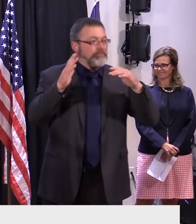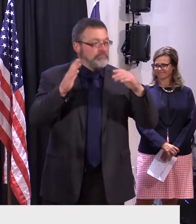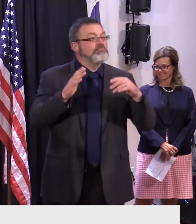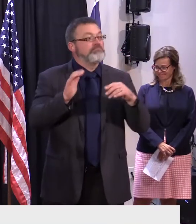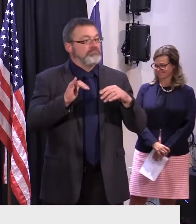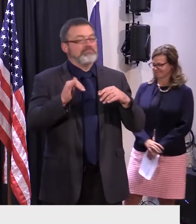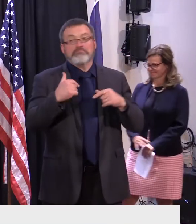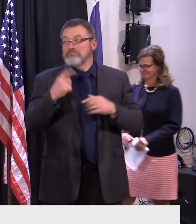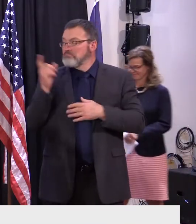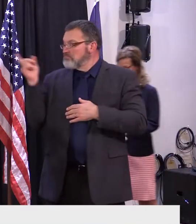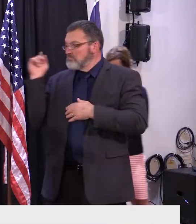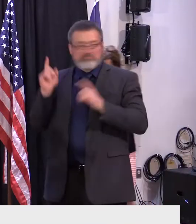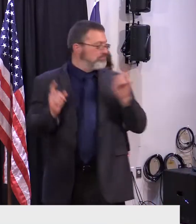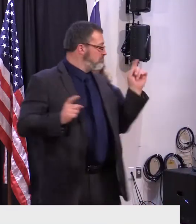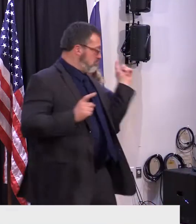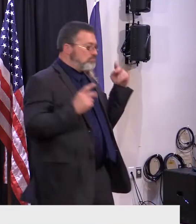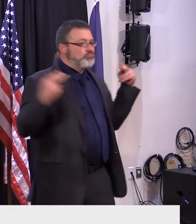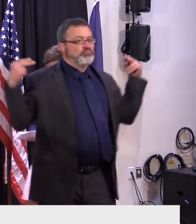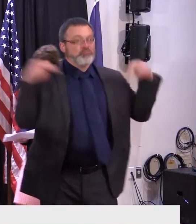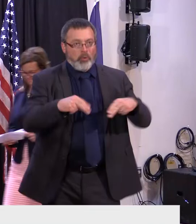us. Secretary Curley.